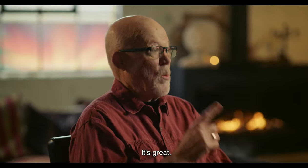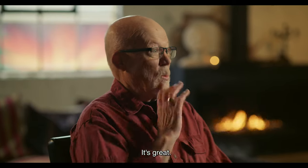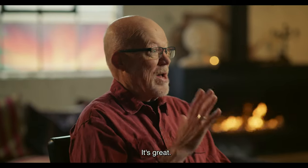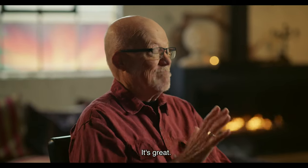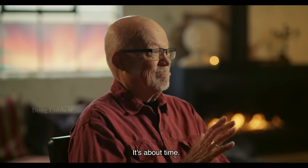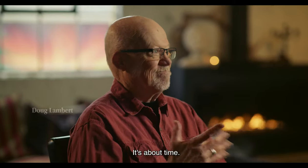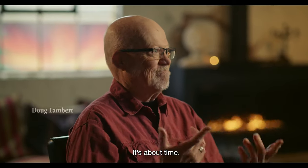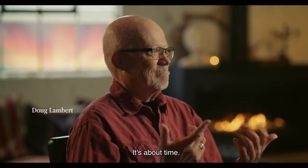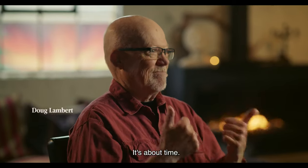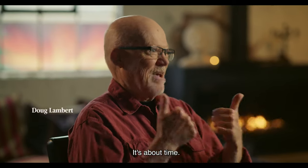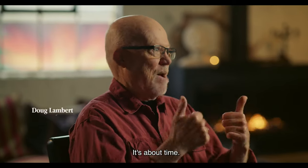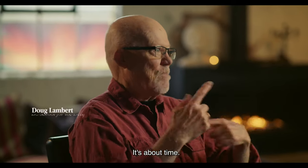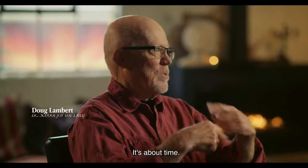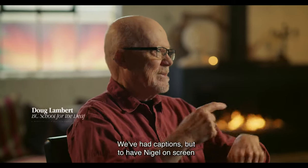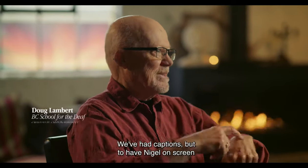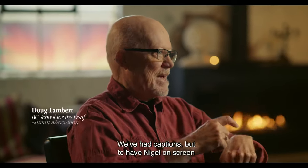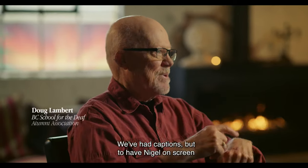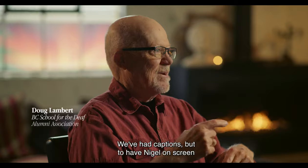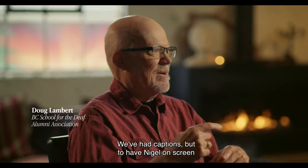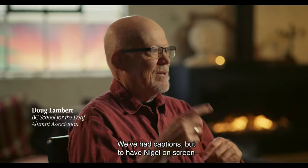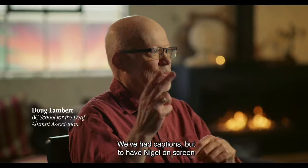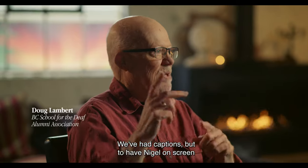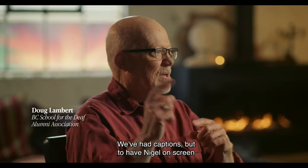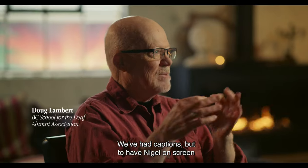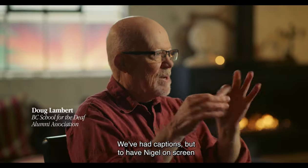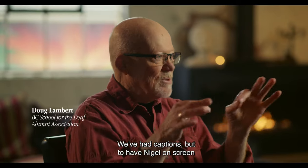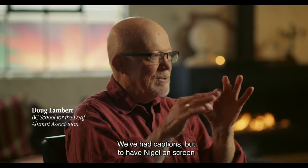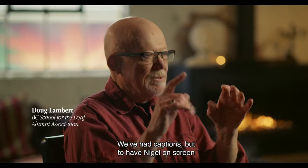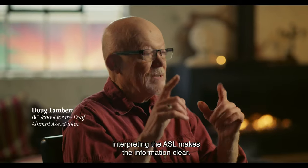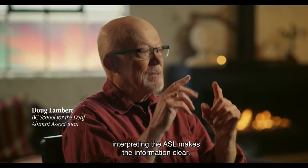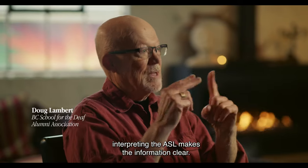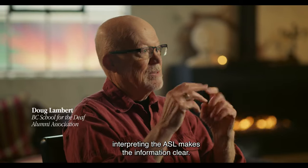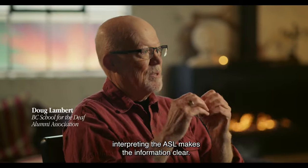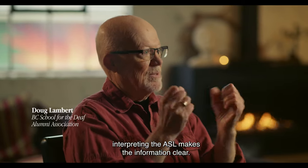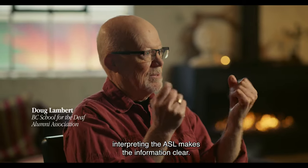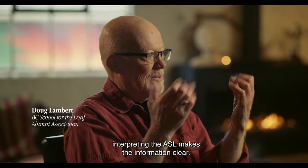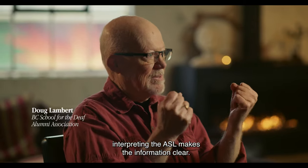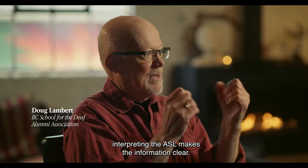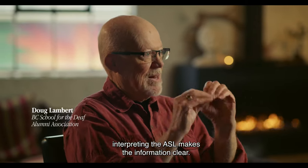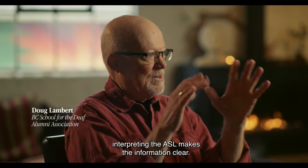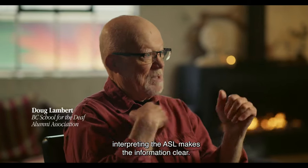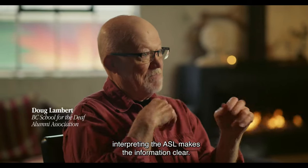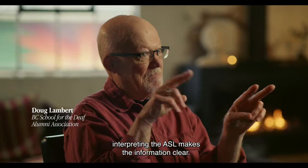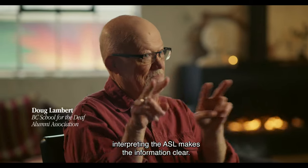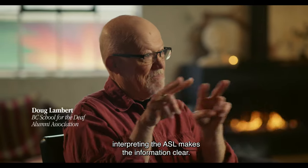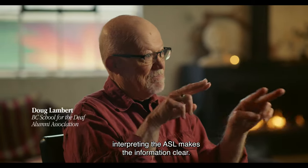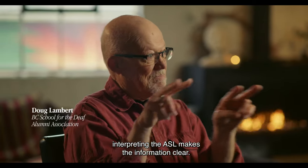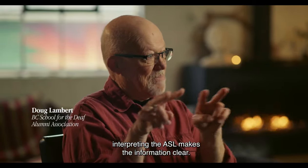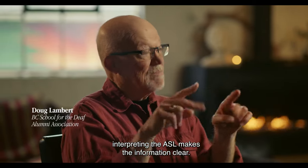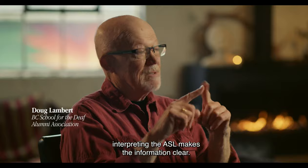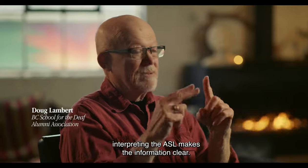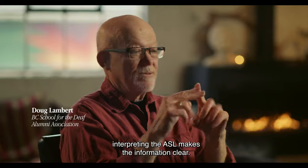It's great. It's about time. We've had captions, but to have Nigel on screen interpreting into ASL makes the